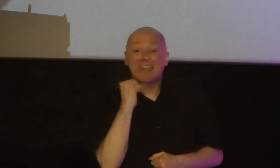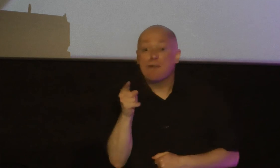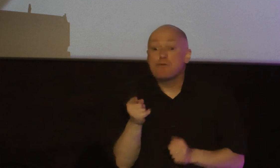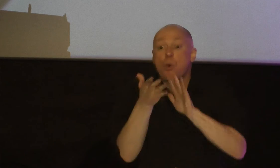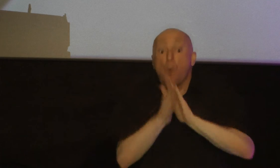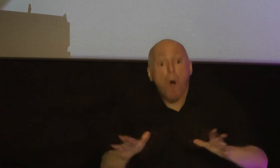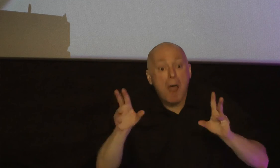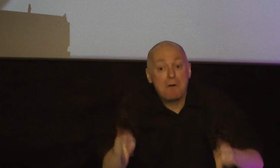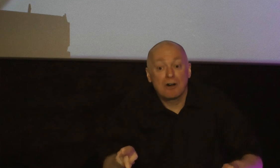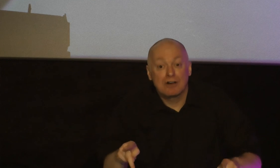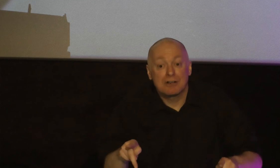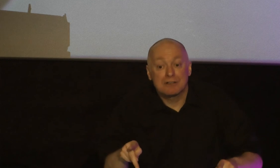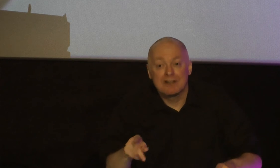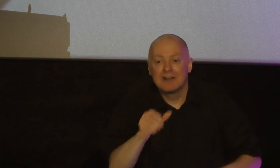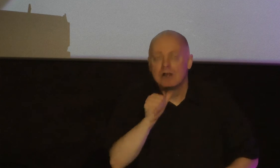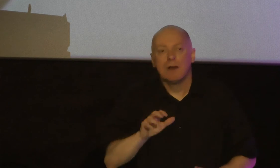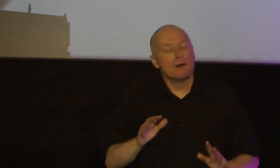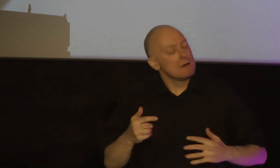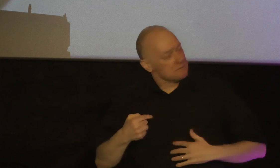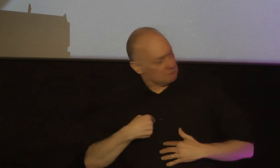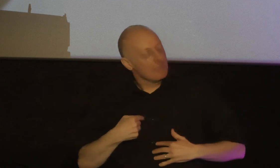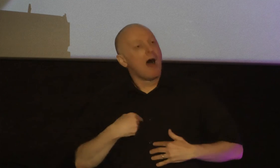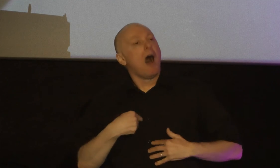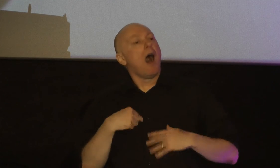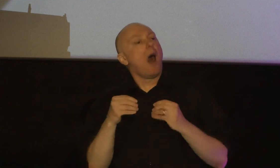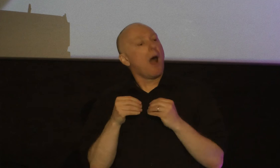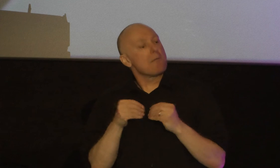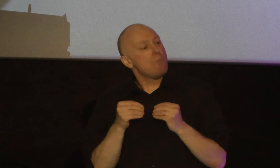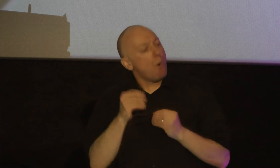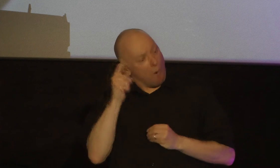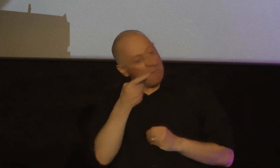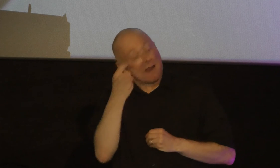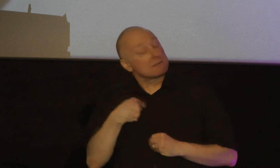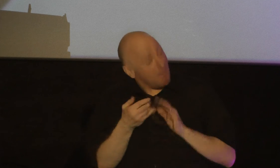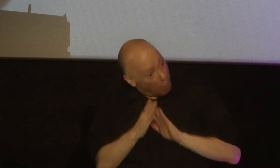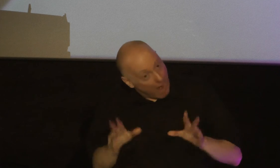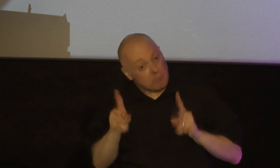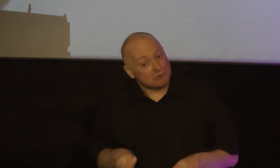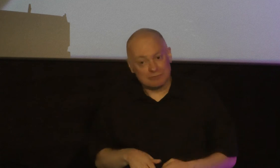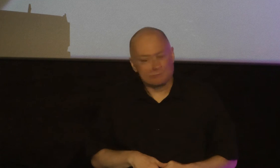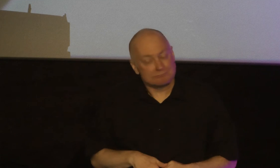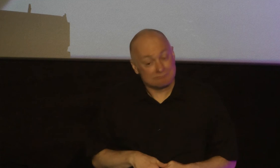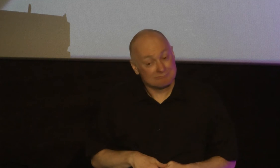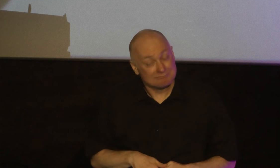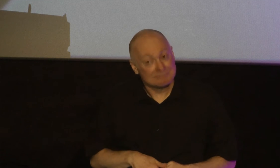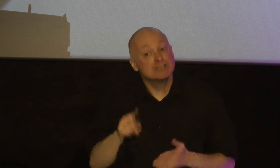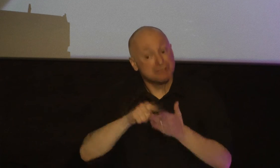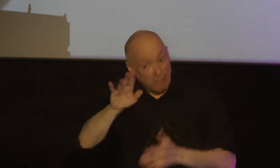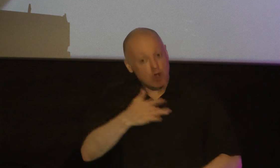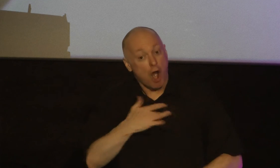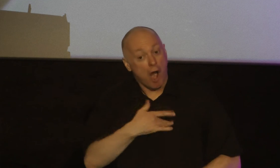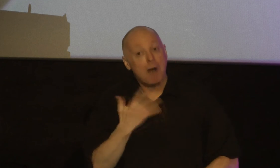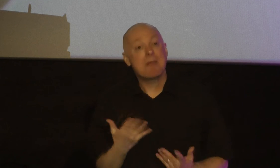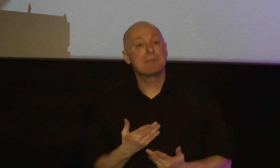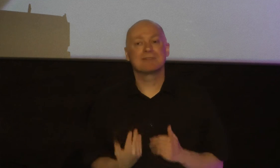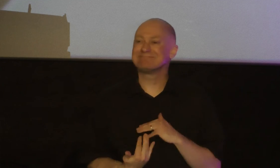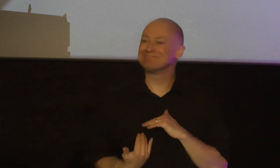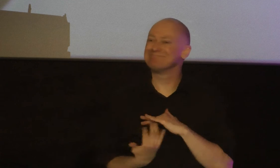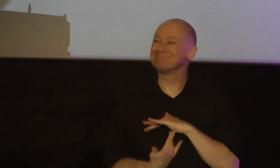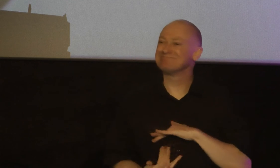don't think you're wise just because you're more quiet check your heart do you have dialogues in